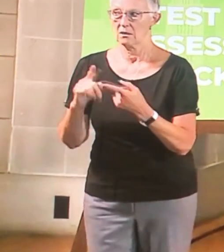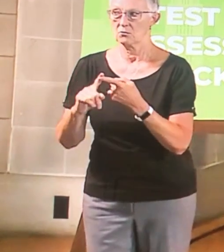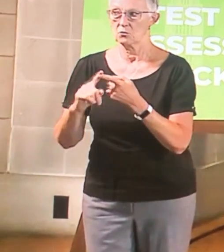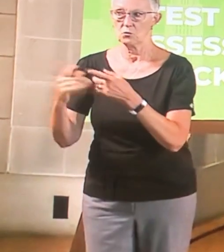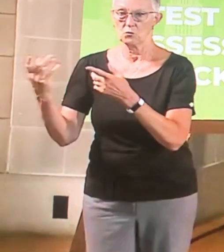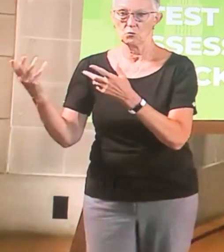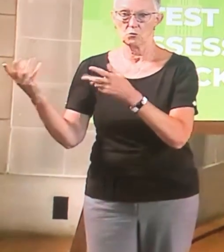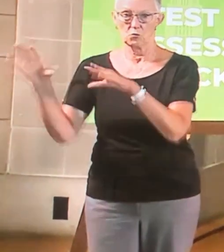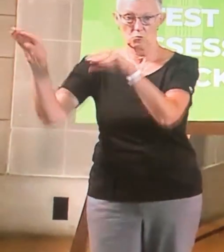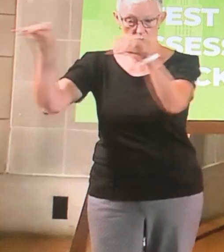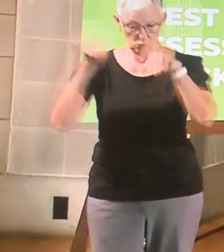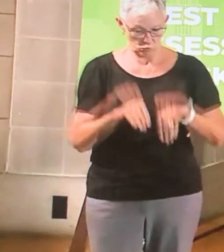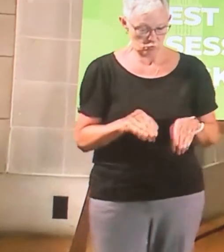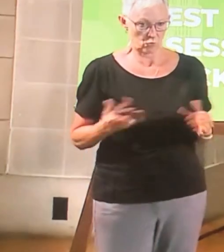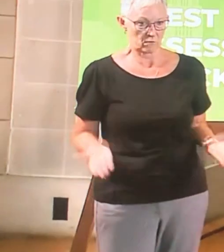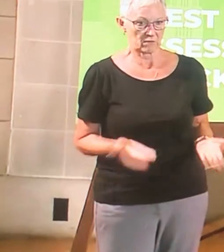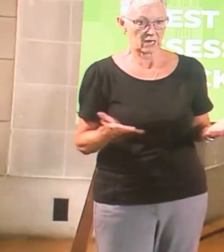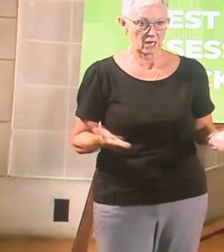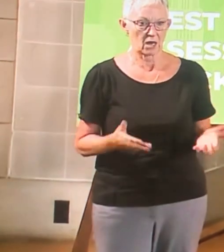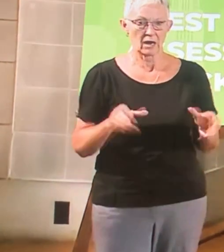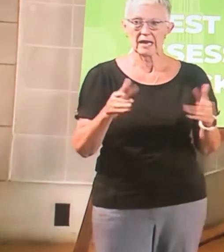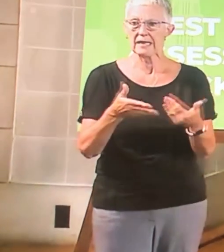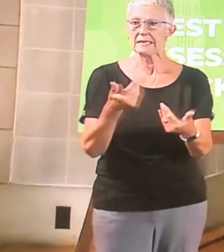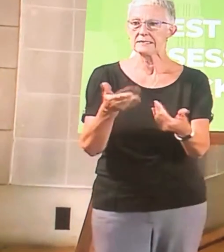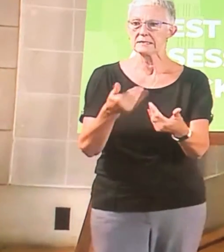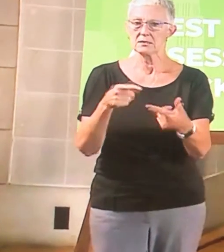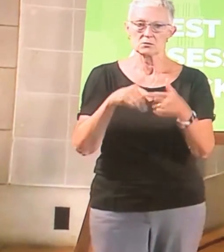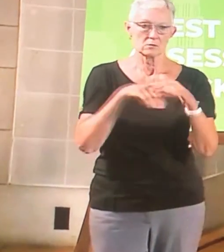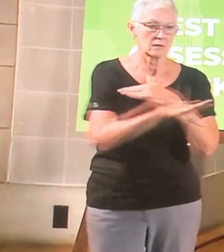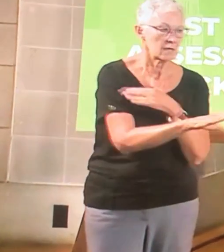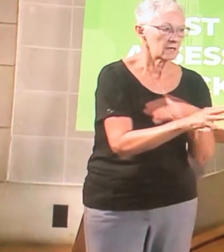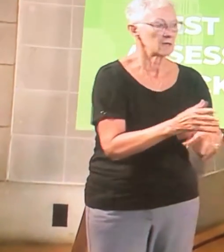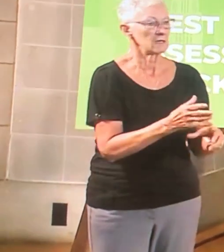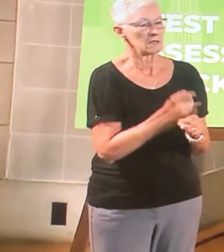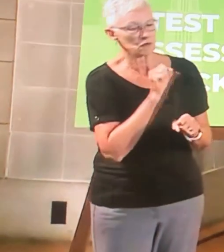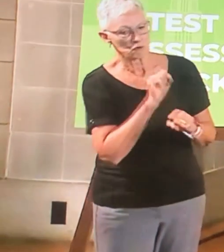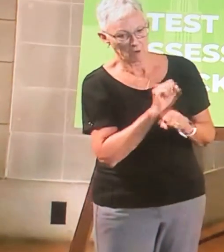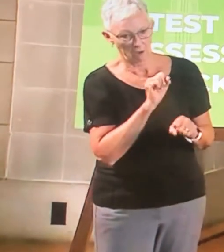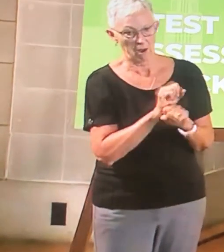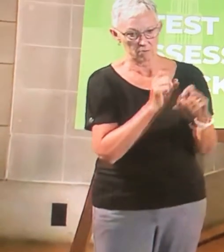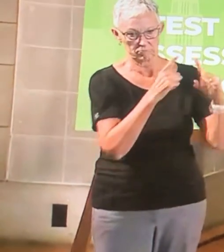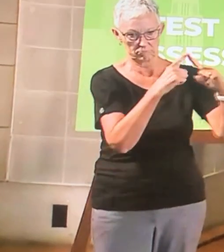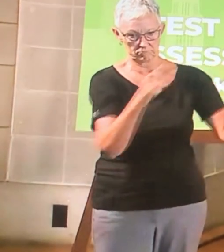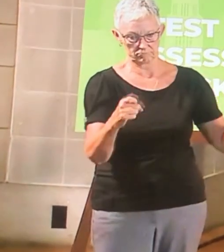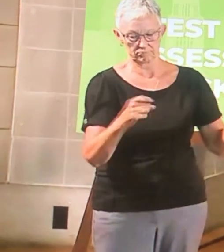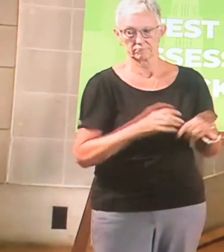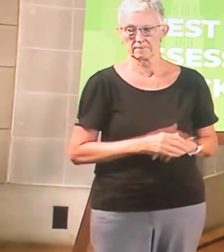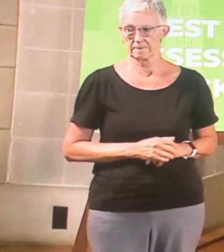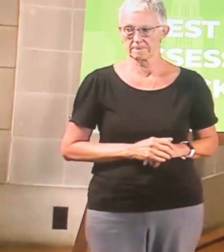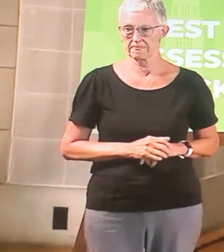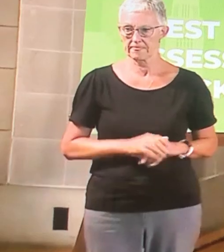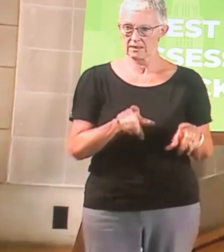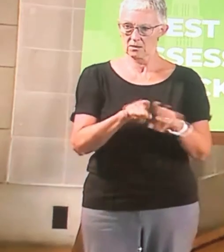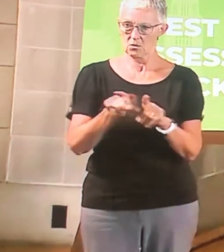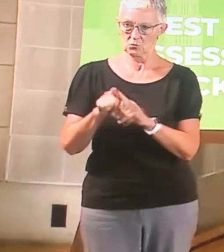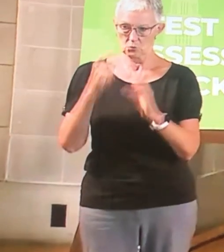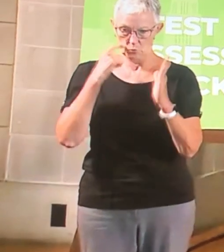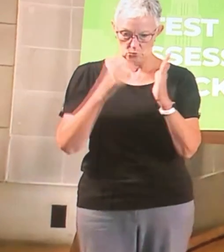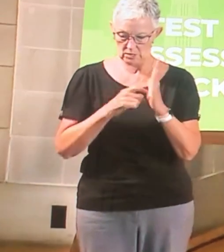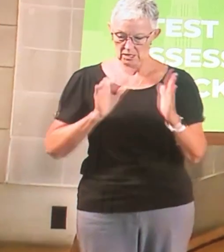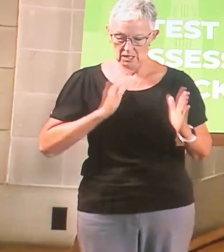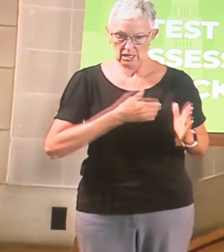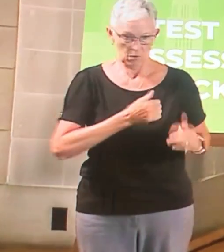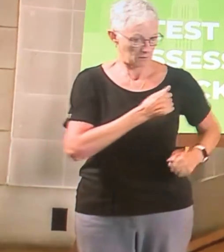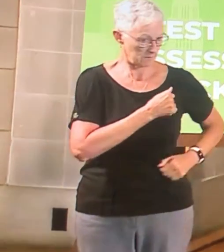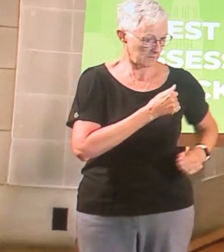it more accommodating for those families to move to Nebraska. We've also recognized our military families with new